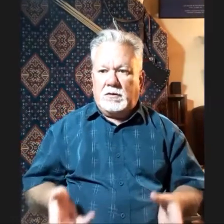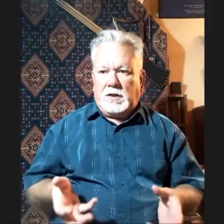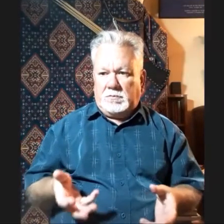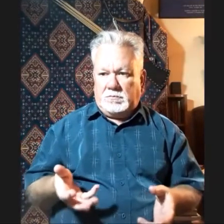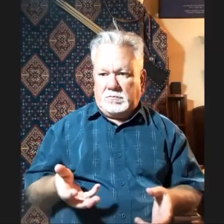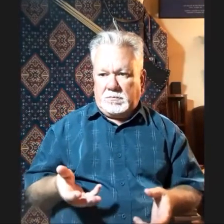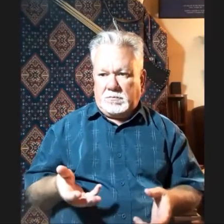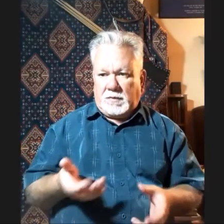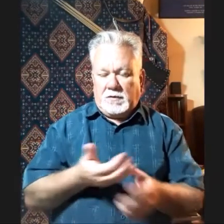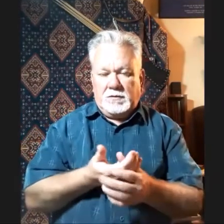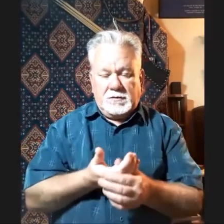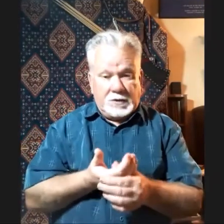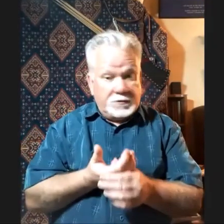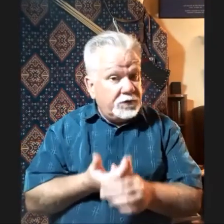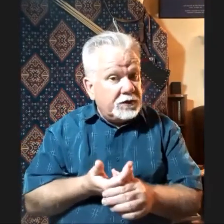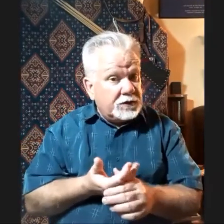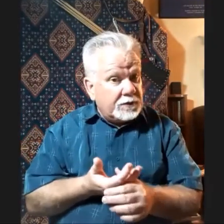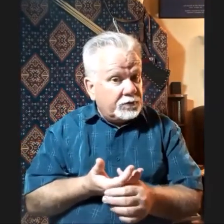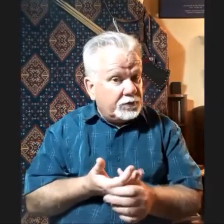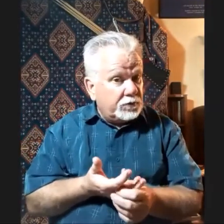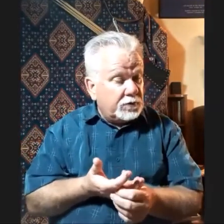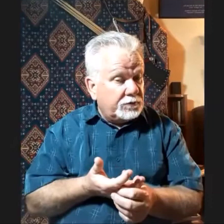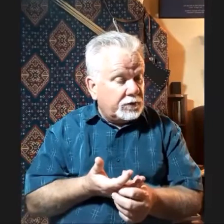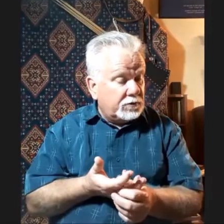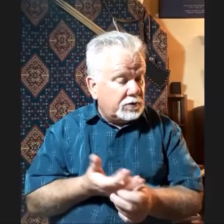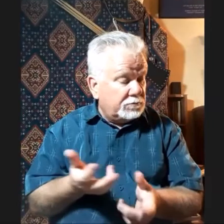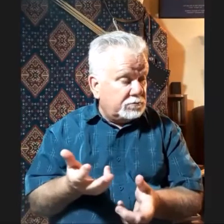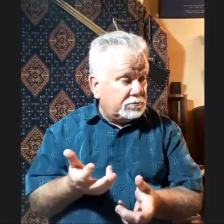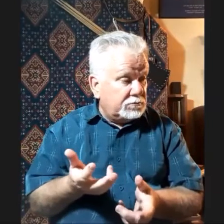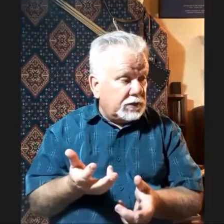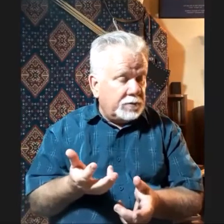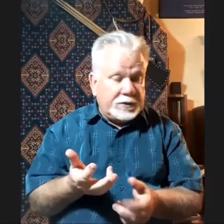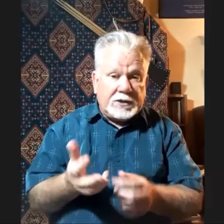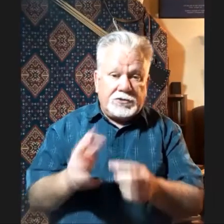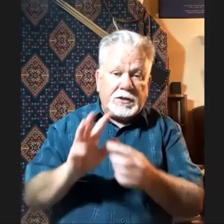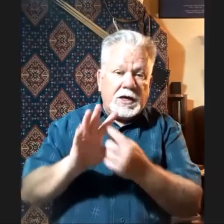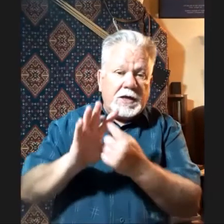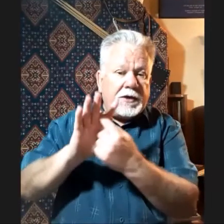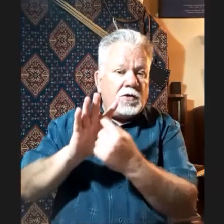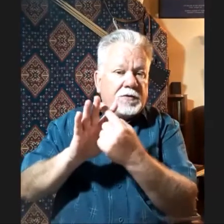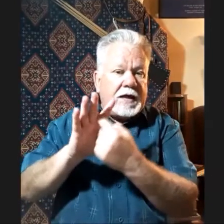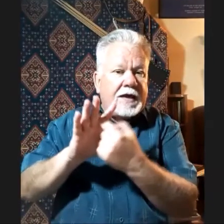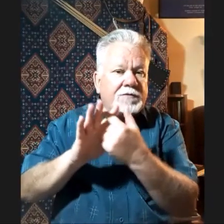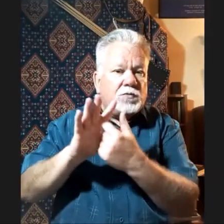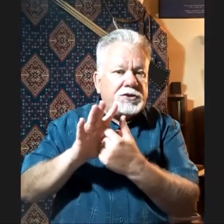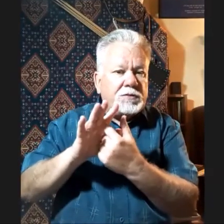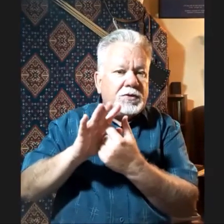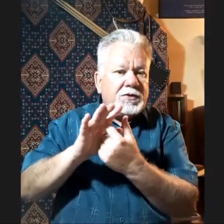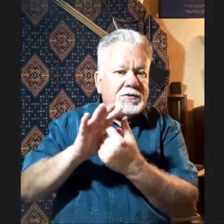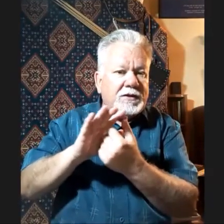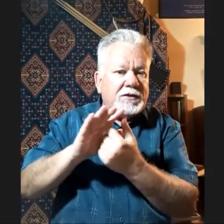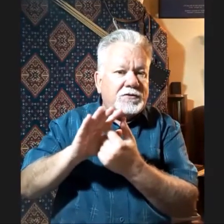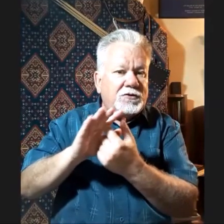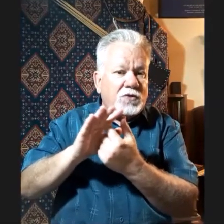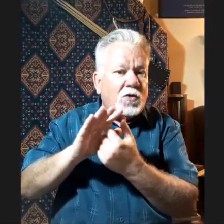say finger tabs for Olympic archery, they often have a rigid piece in there to stop